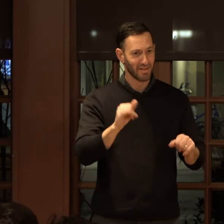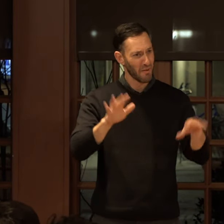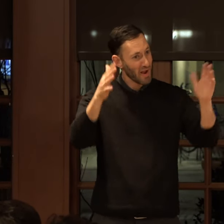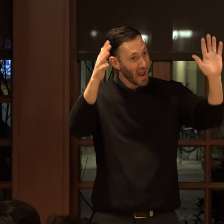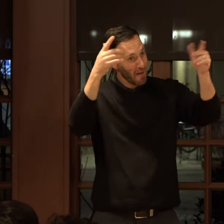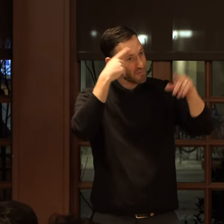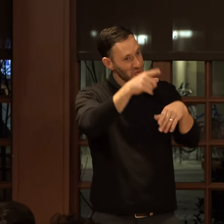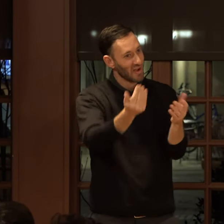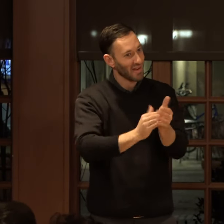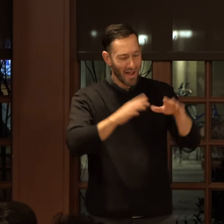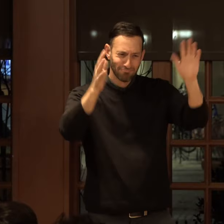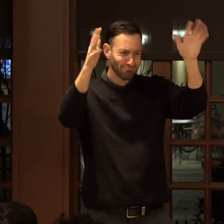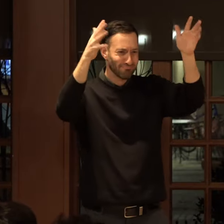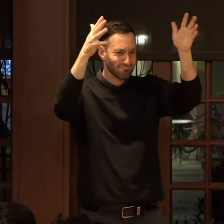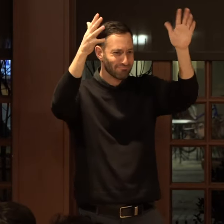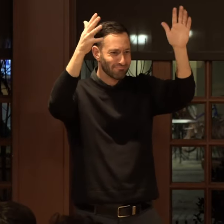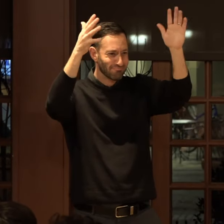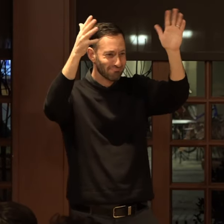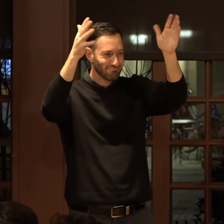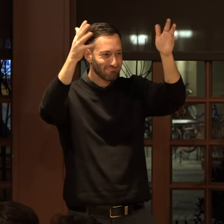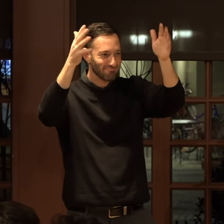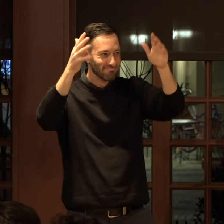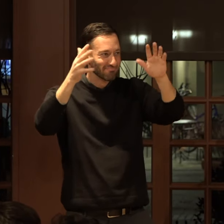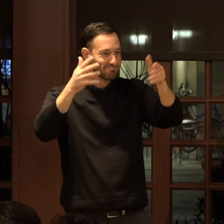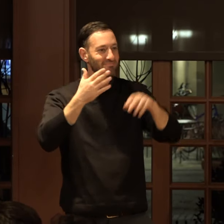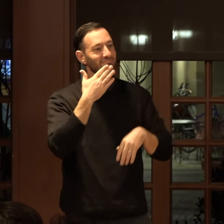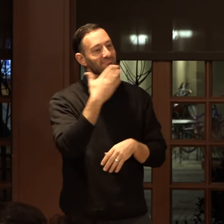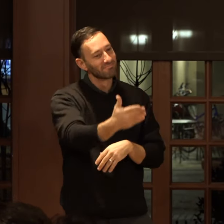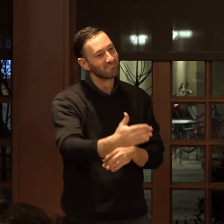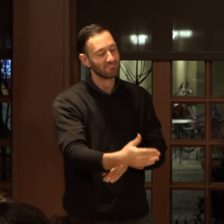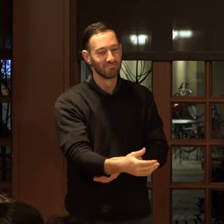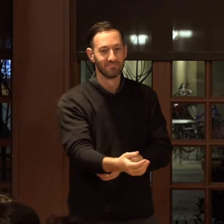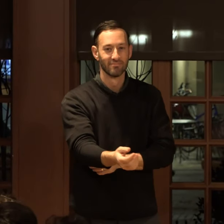clip for you again? I would like to. Thank you.